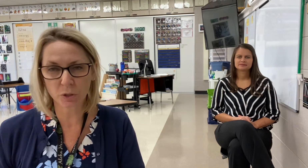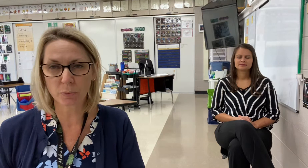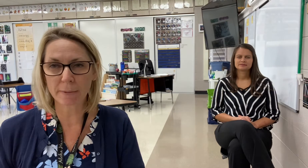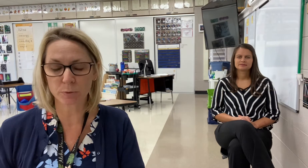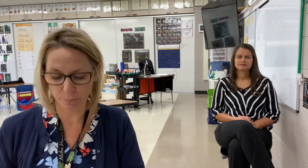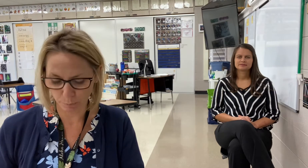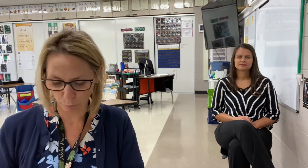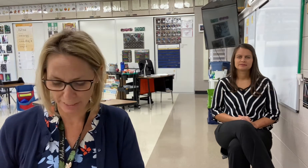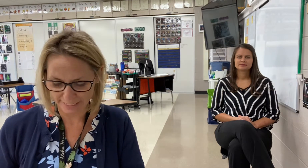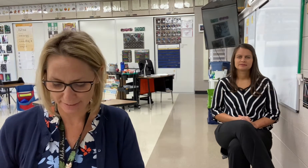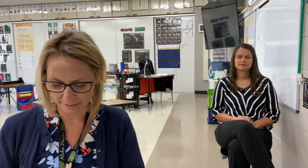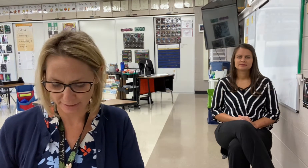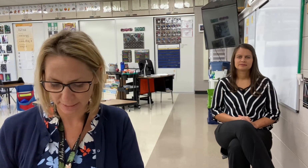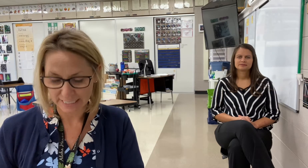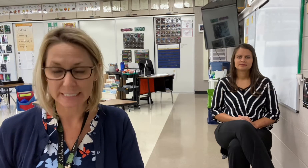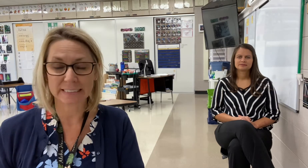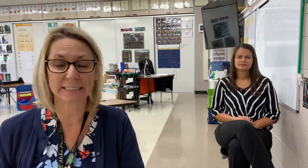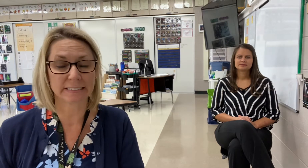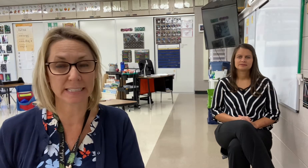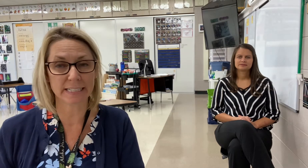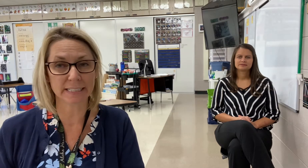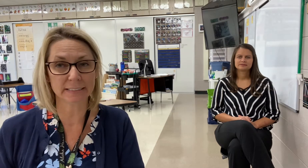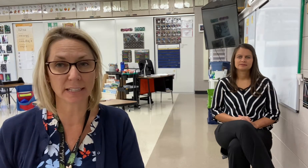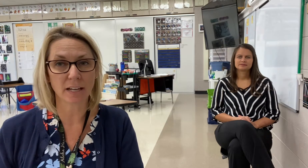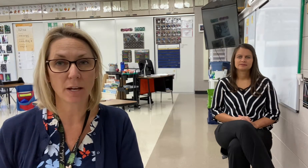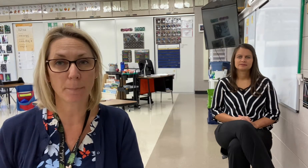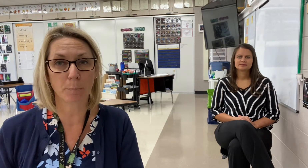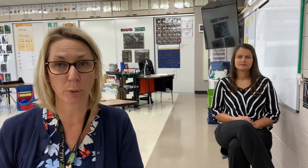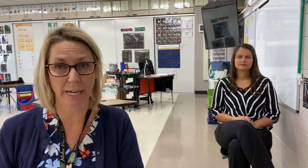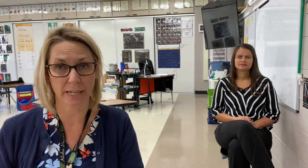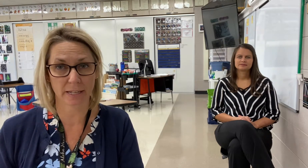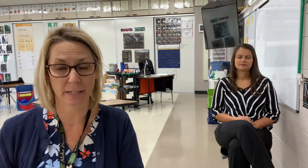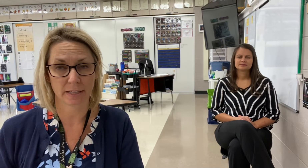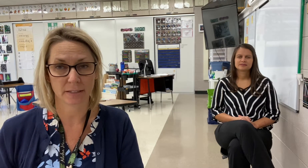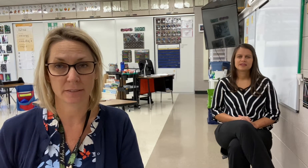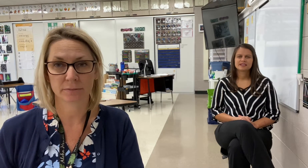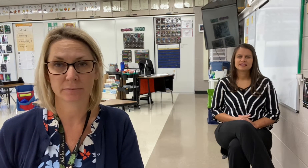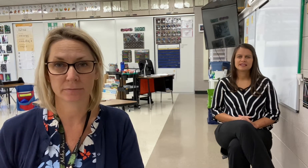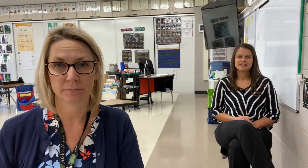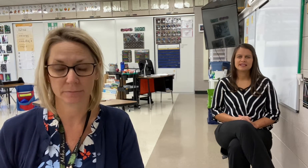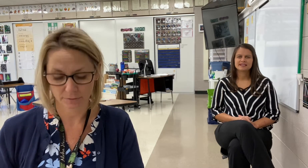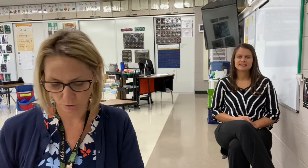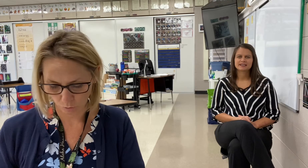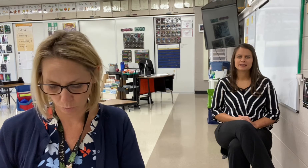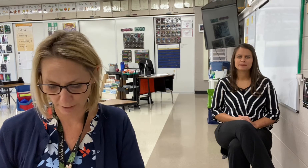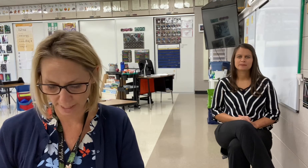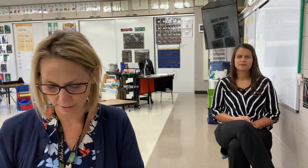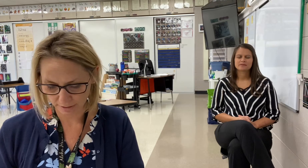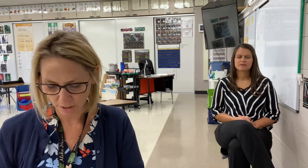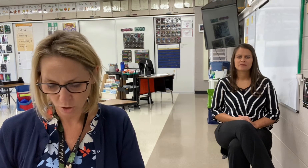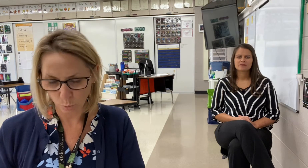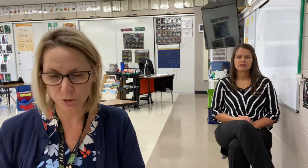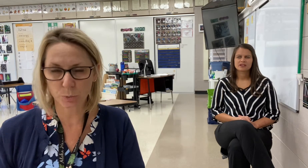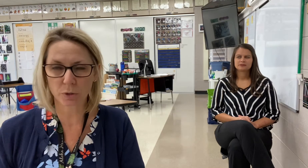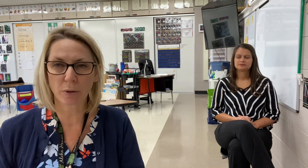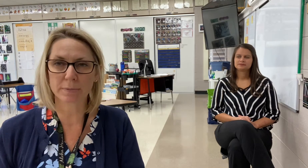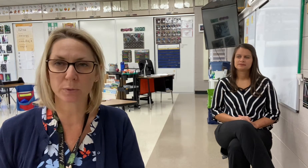rhymes with breeze? Sneeze? Brick. Sneeze. Great. Which word rhymes with